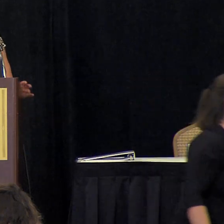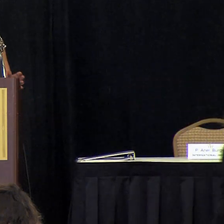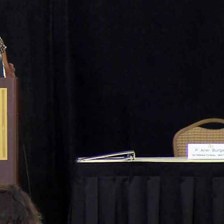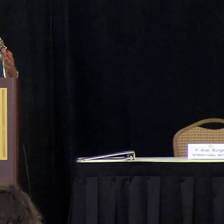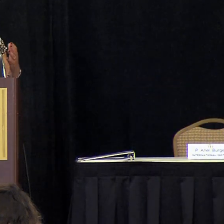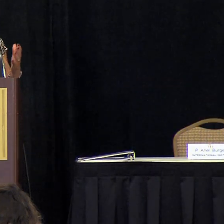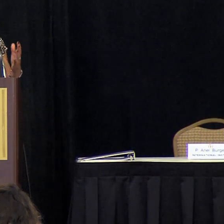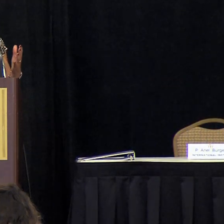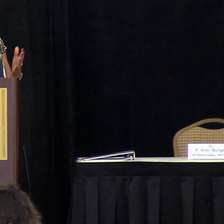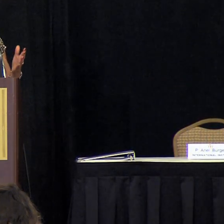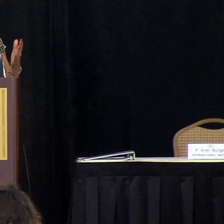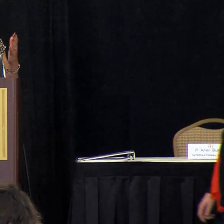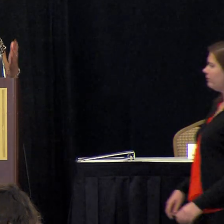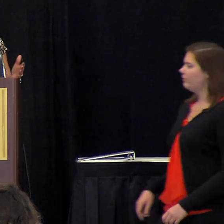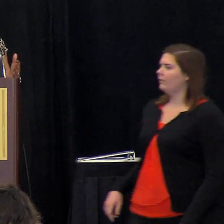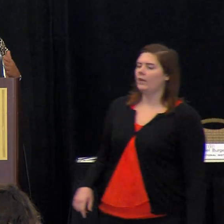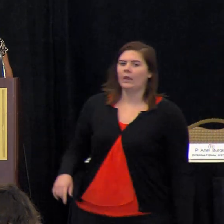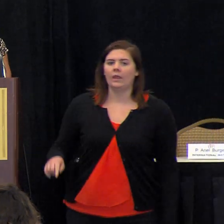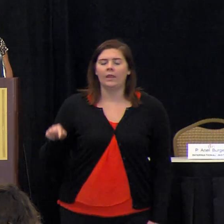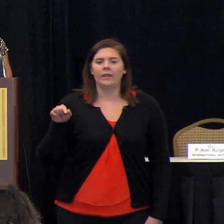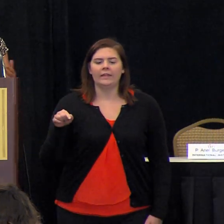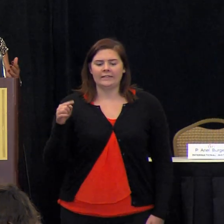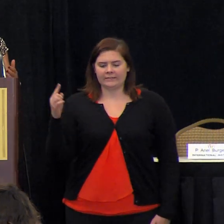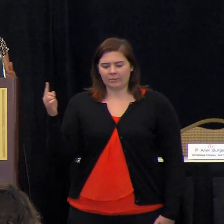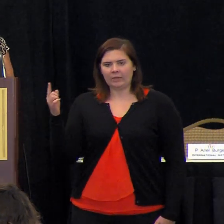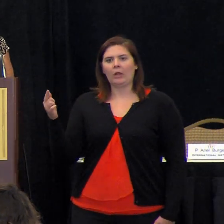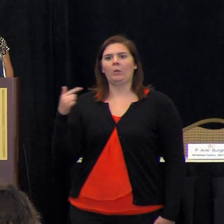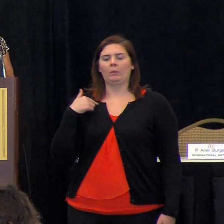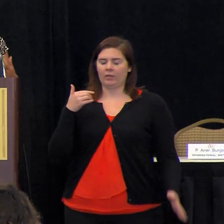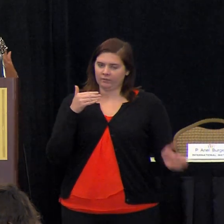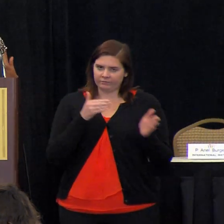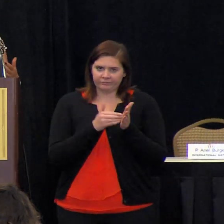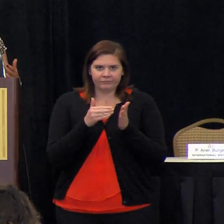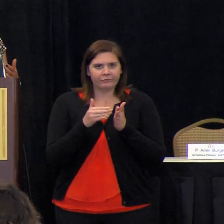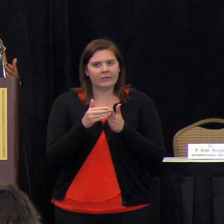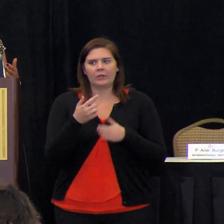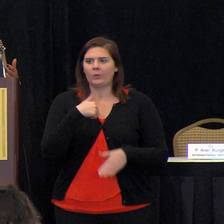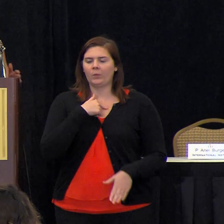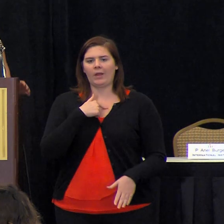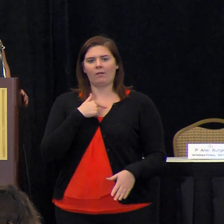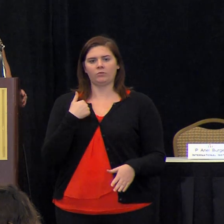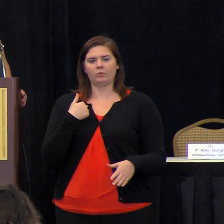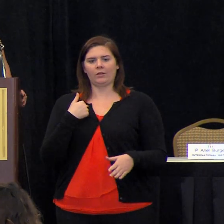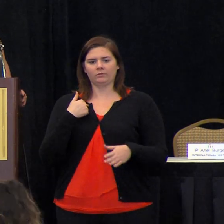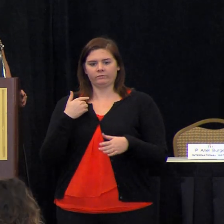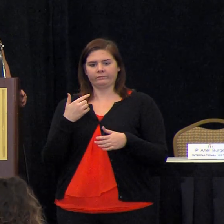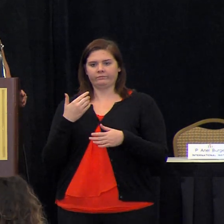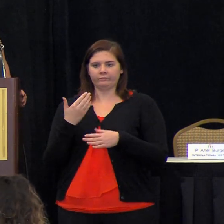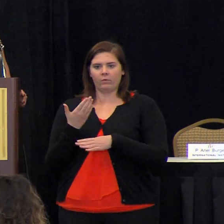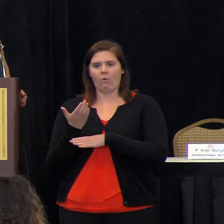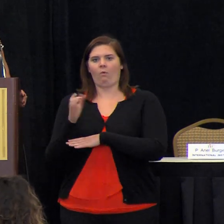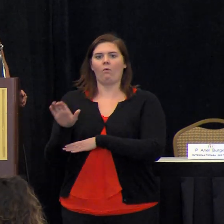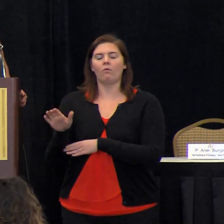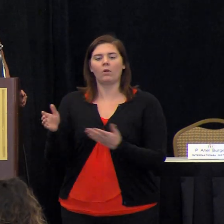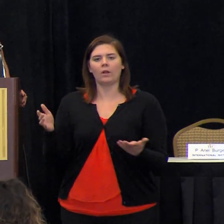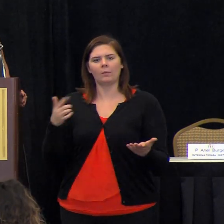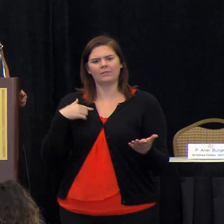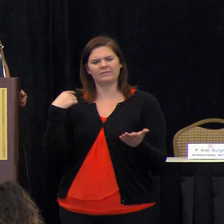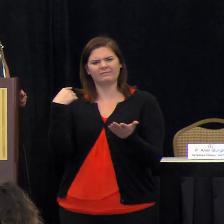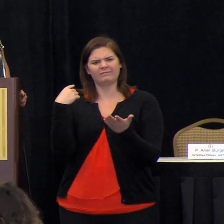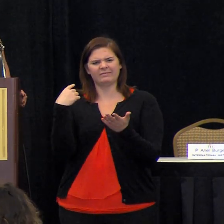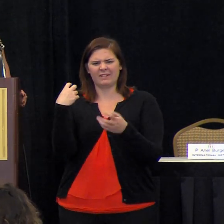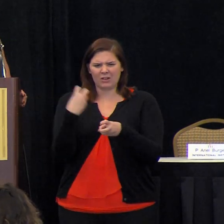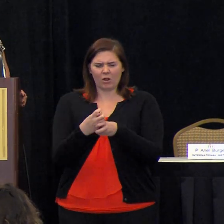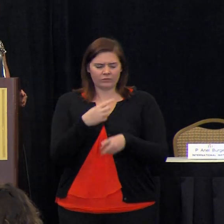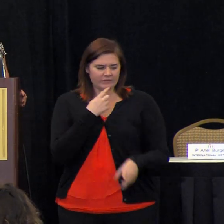this is is something that we frequently have to overcome it's very hard to talk to someone